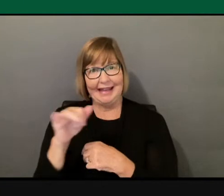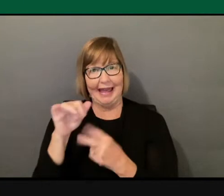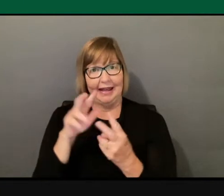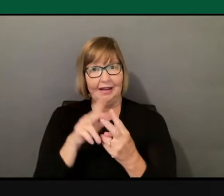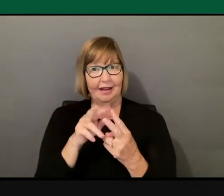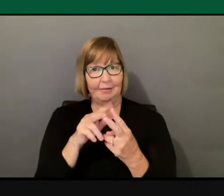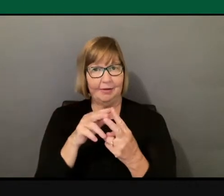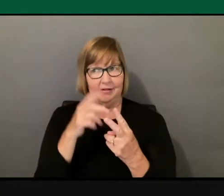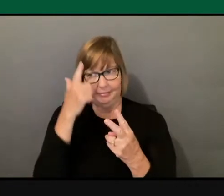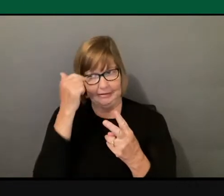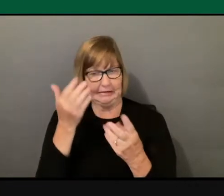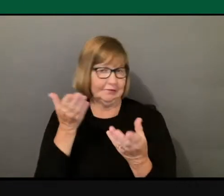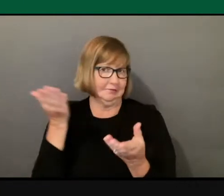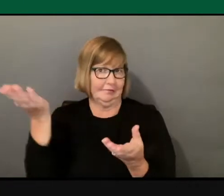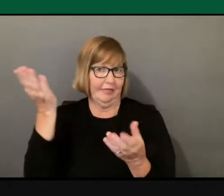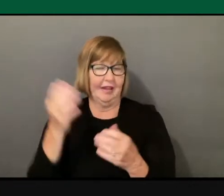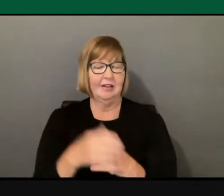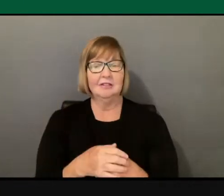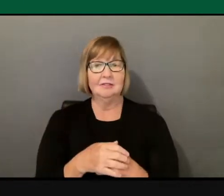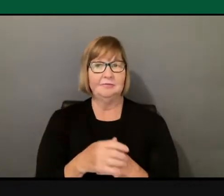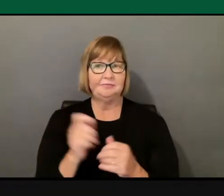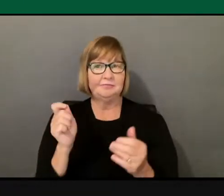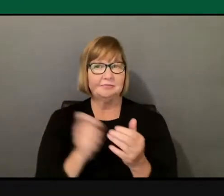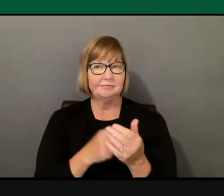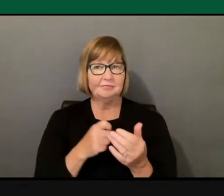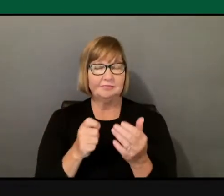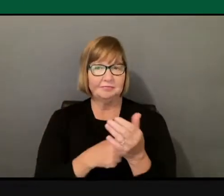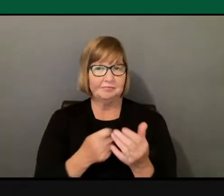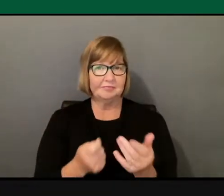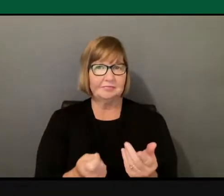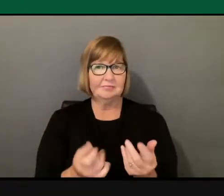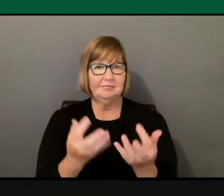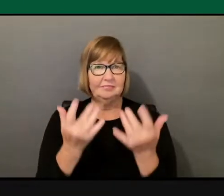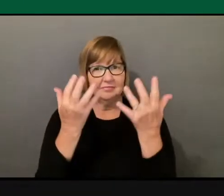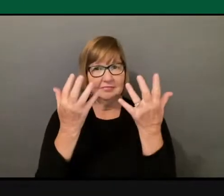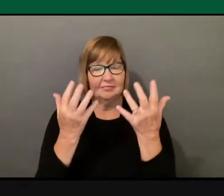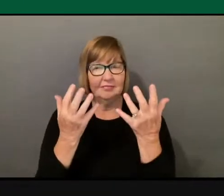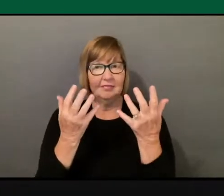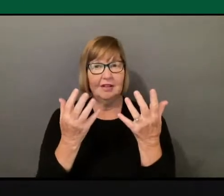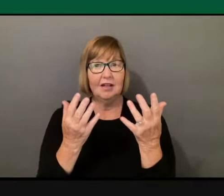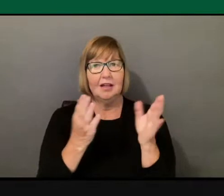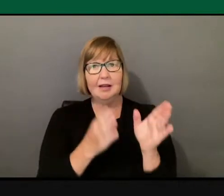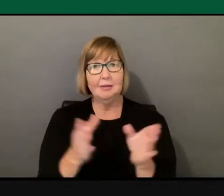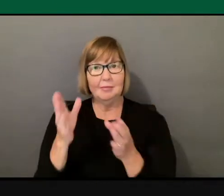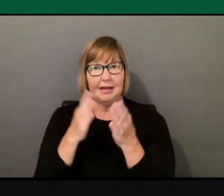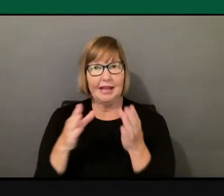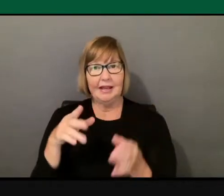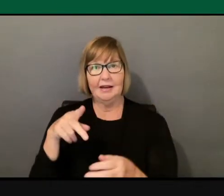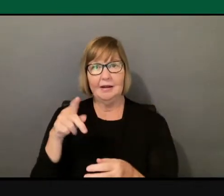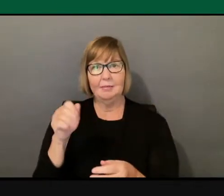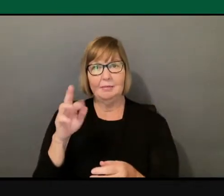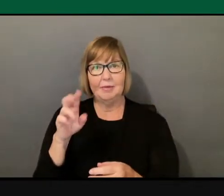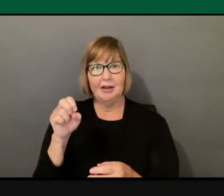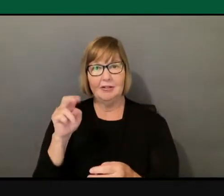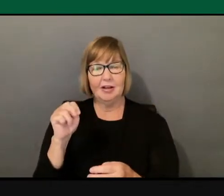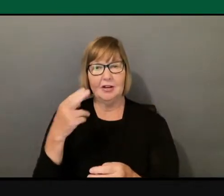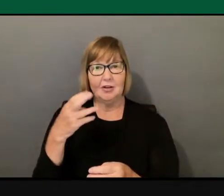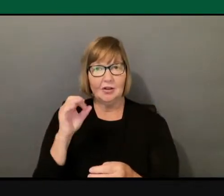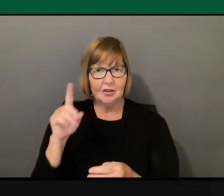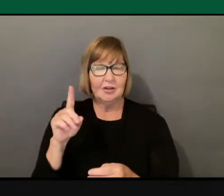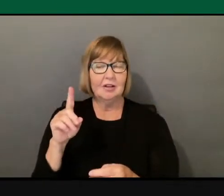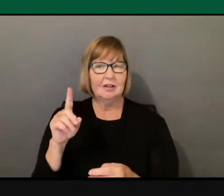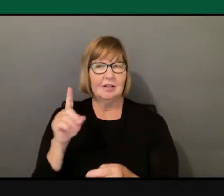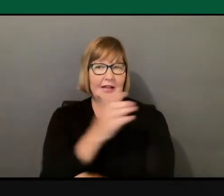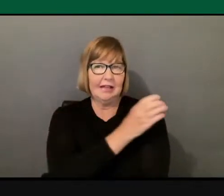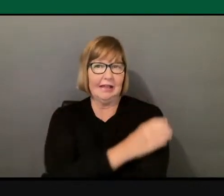They torched a Planned Parenthood clinic because part of a lot